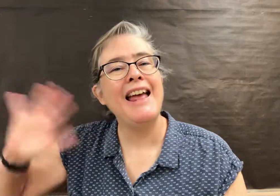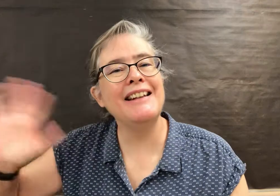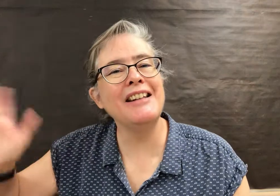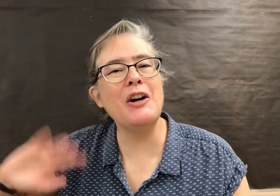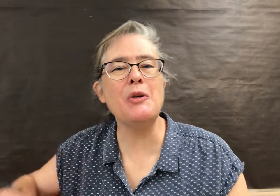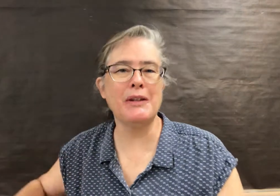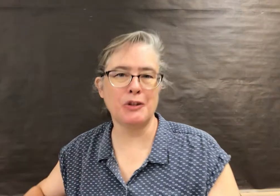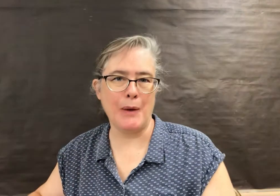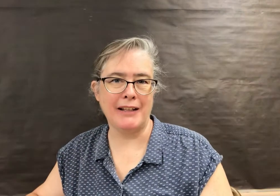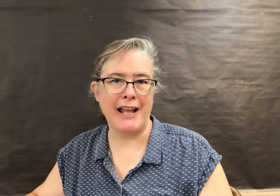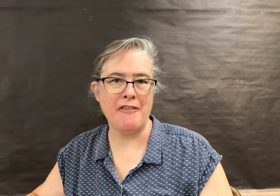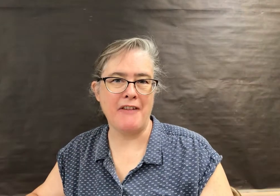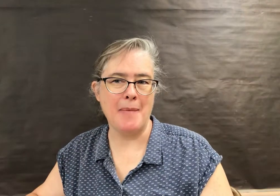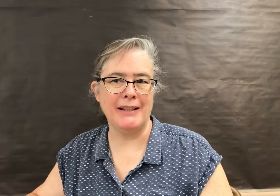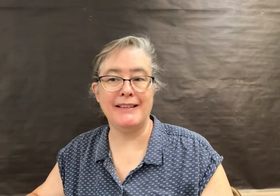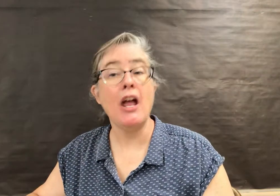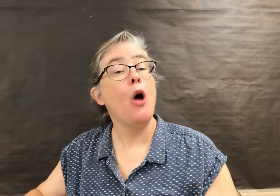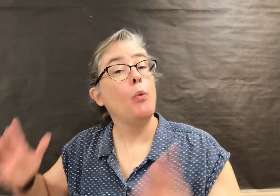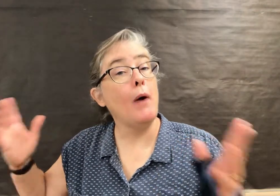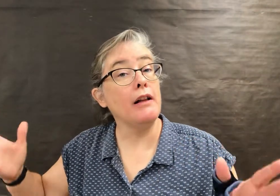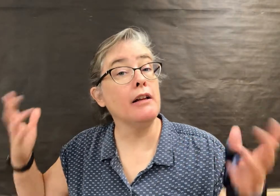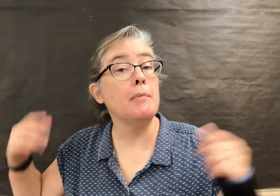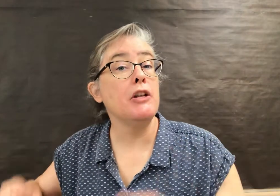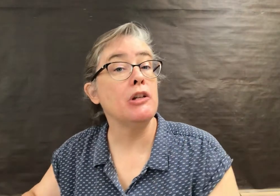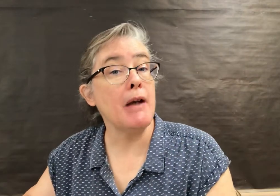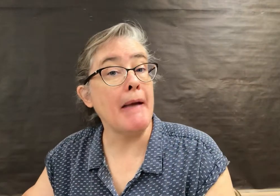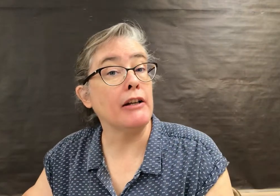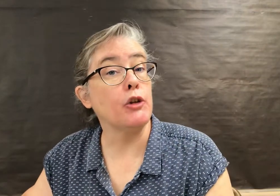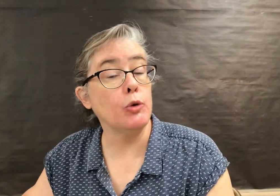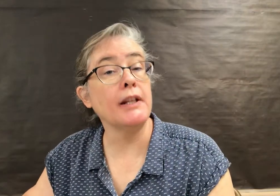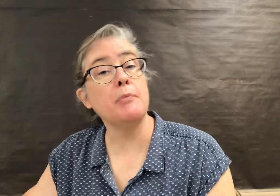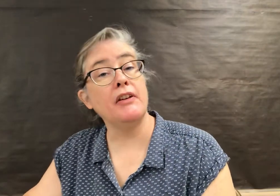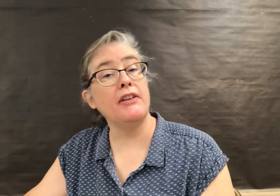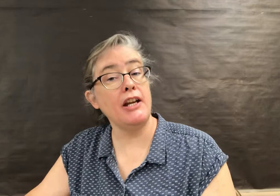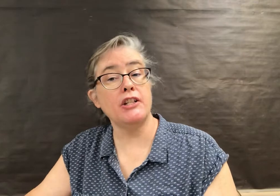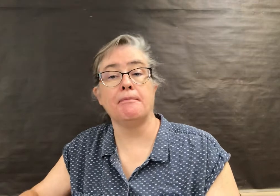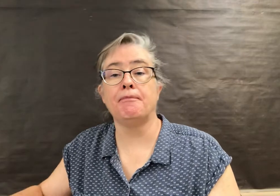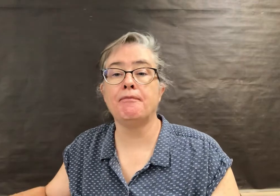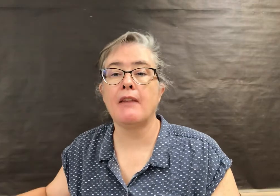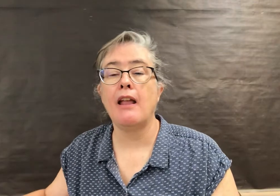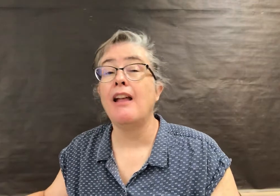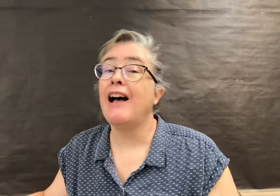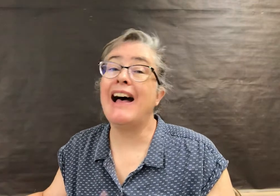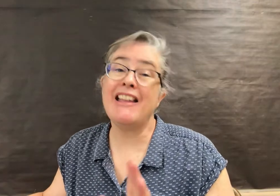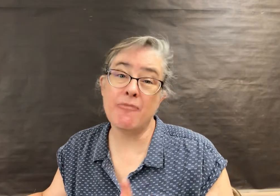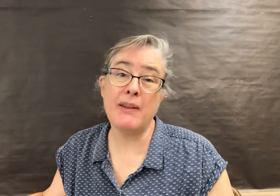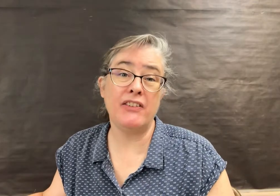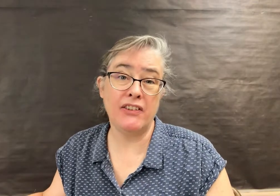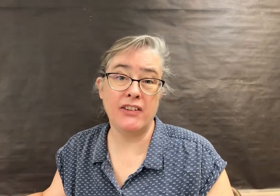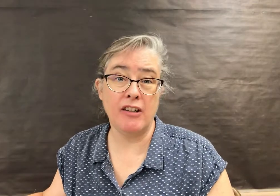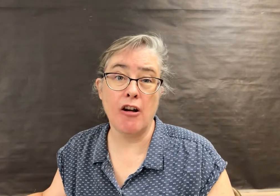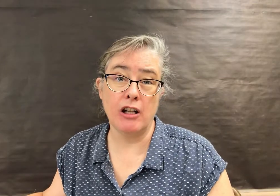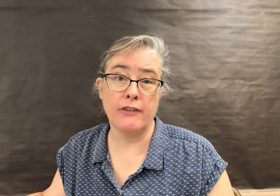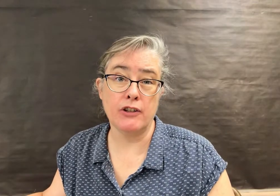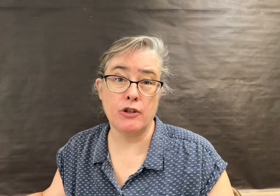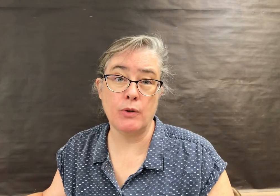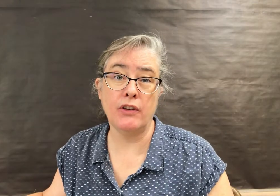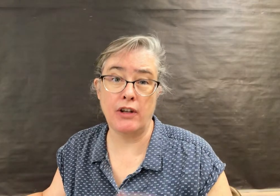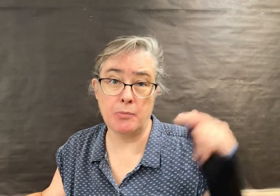Hello, Willard Wildcat families. Welcome to my Back to School Night presentation. I have missed seeing all of your students in